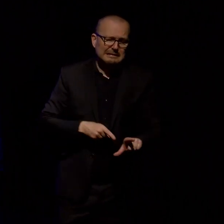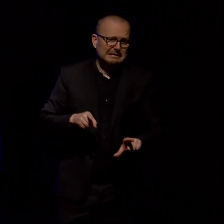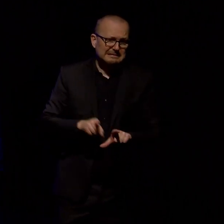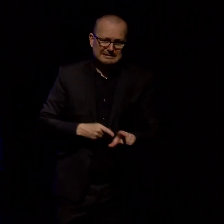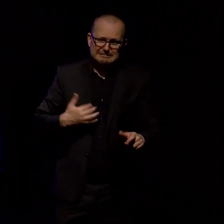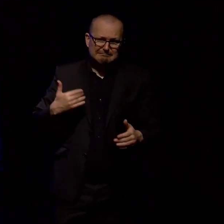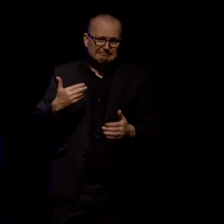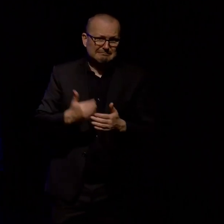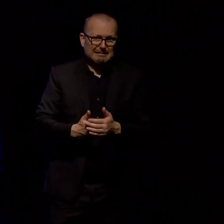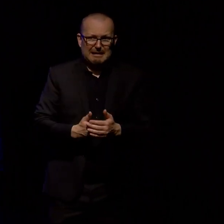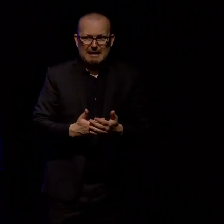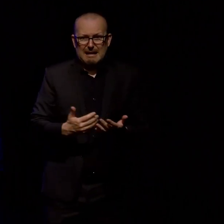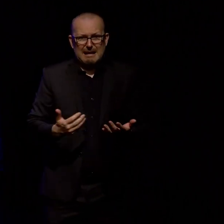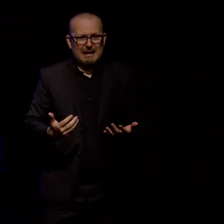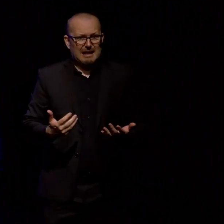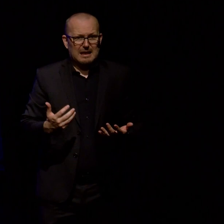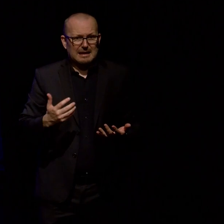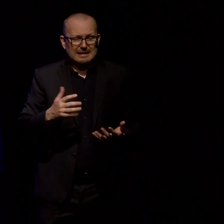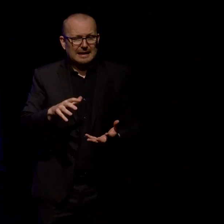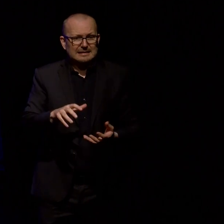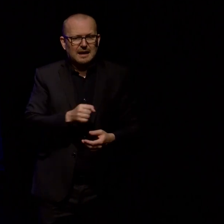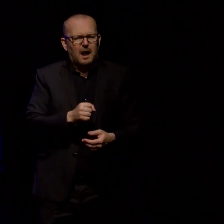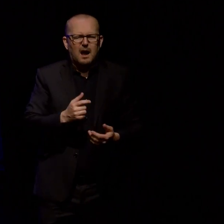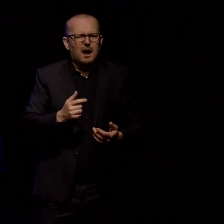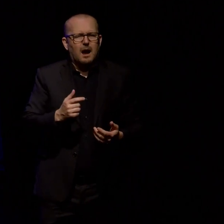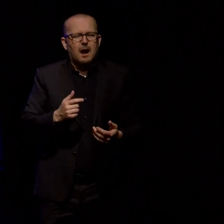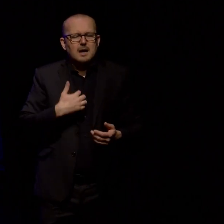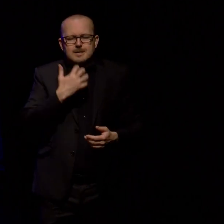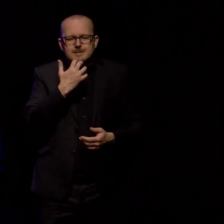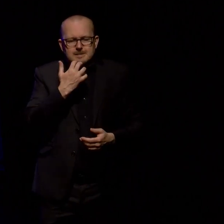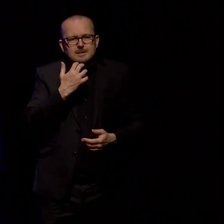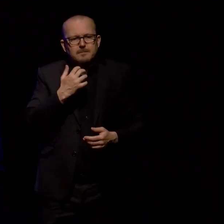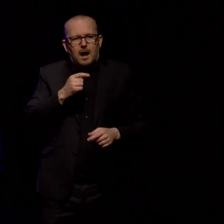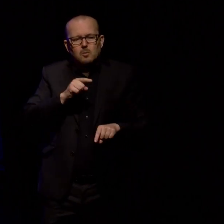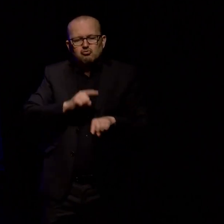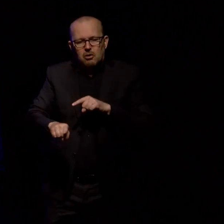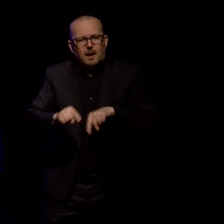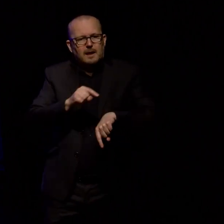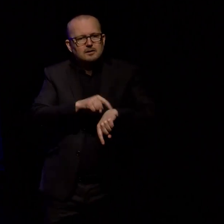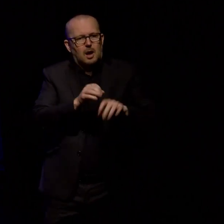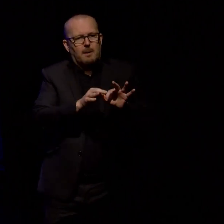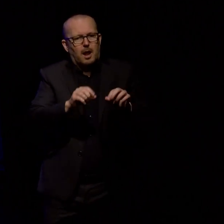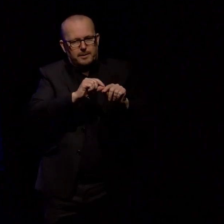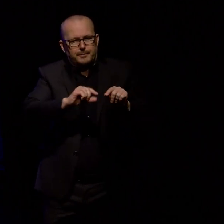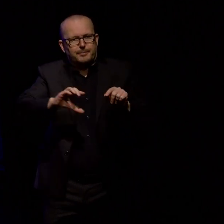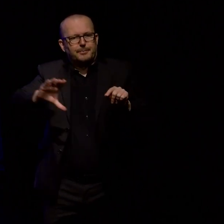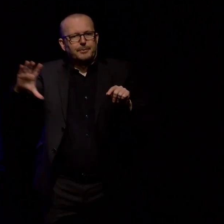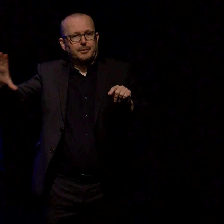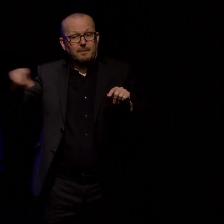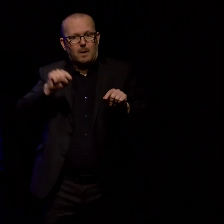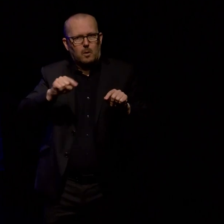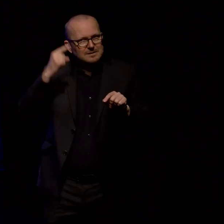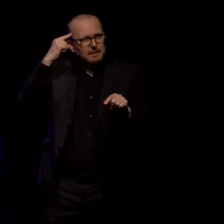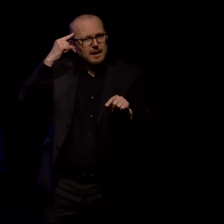many, like, tens and tens of hours to make what I really want to make and that was that musical timeline which I'd had in my head from the beginning.